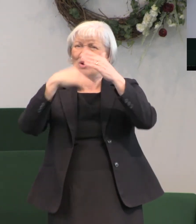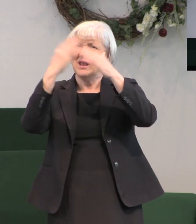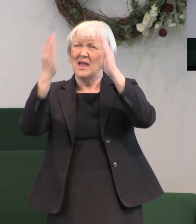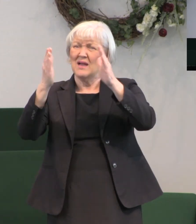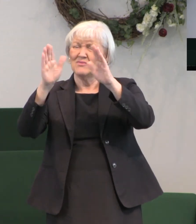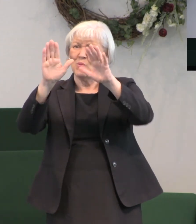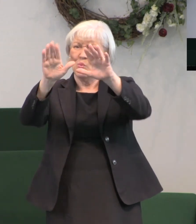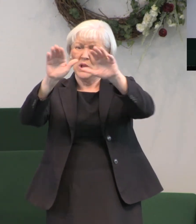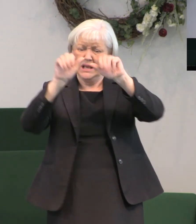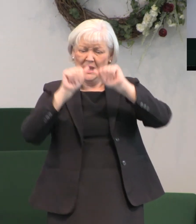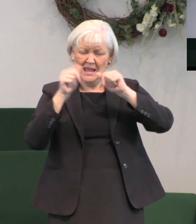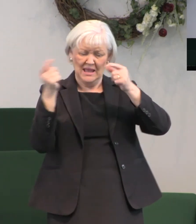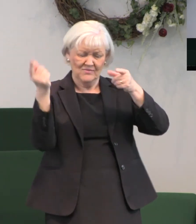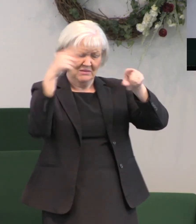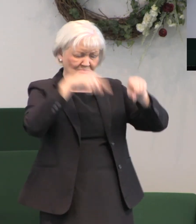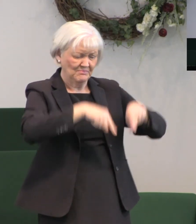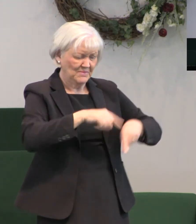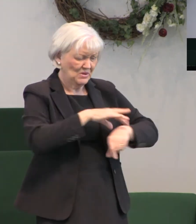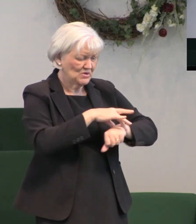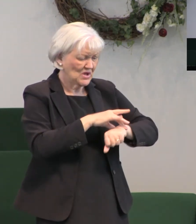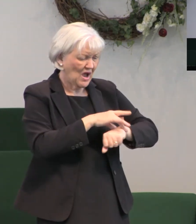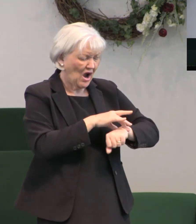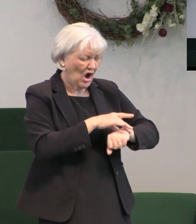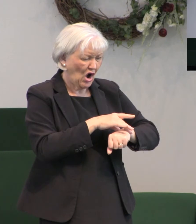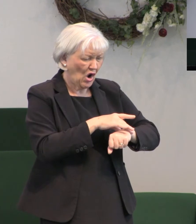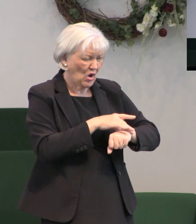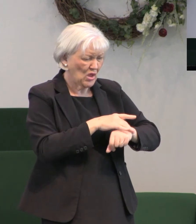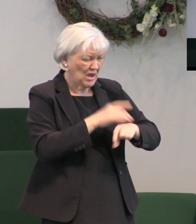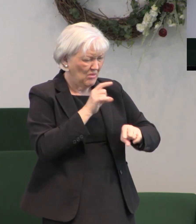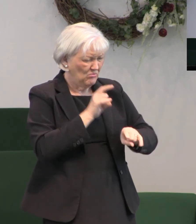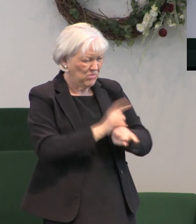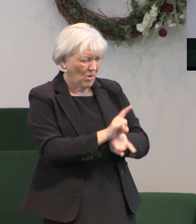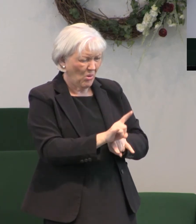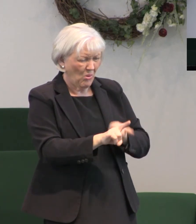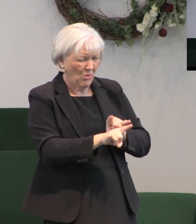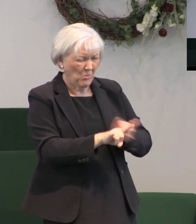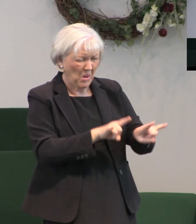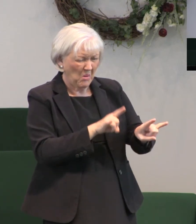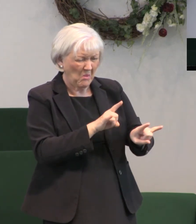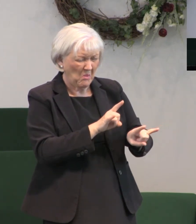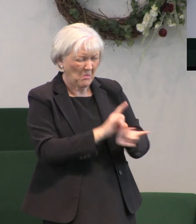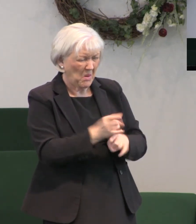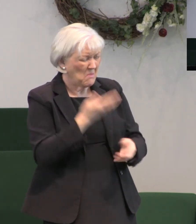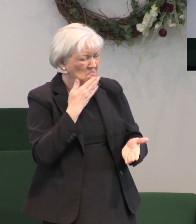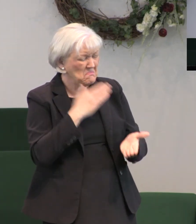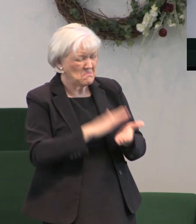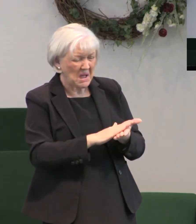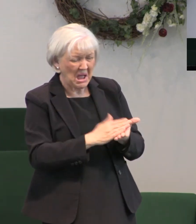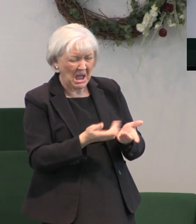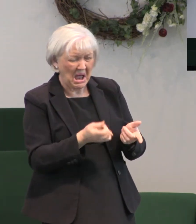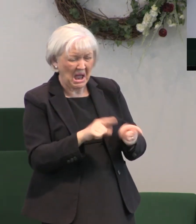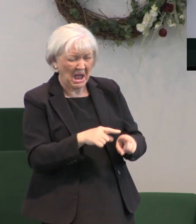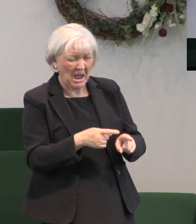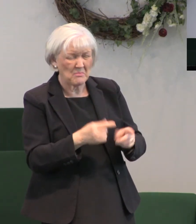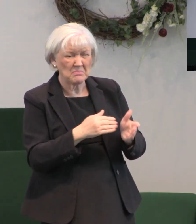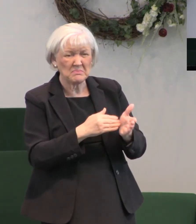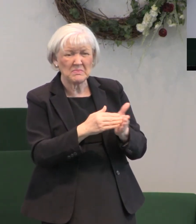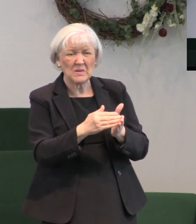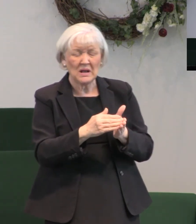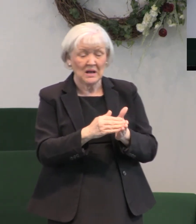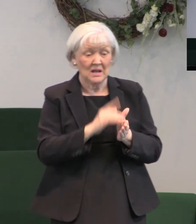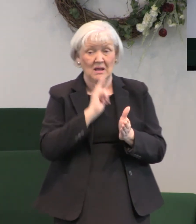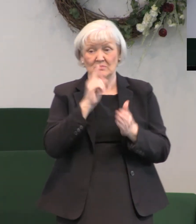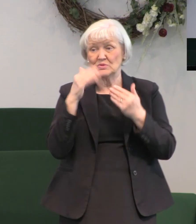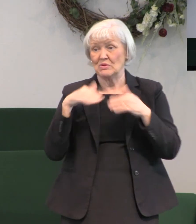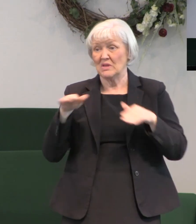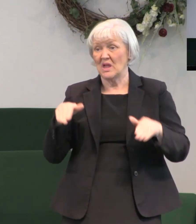earth and to be mistreated the way that he was. I'm sure that astounded them.